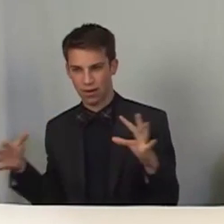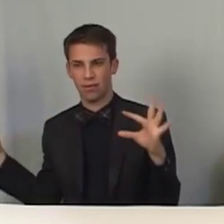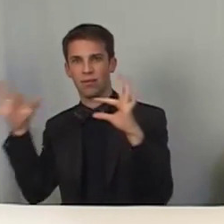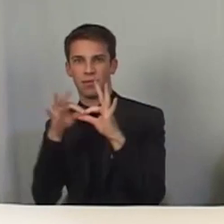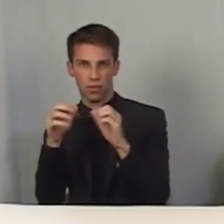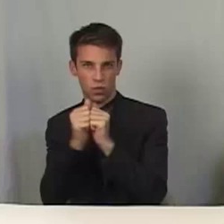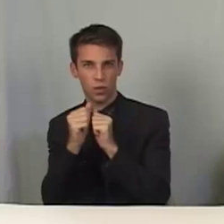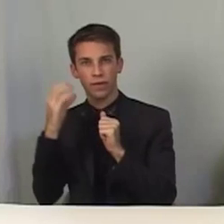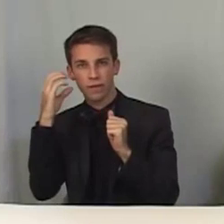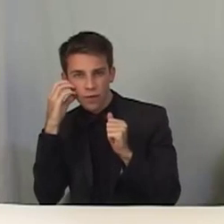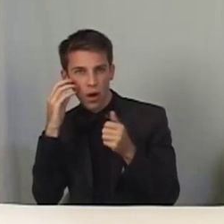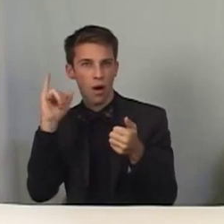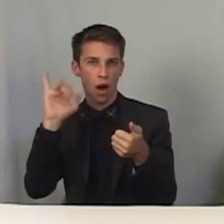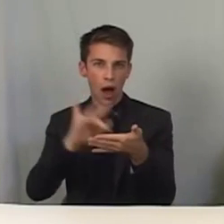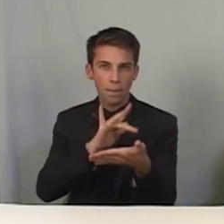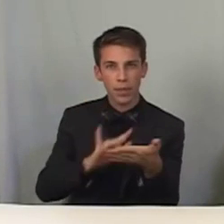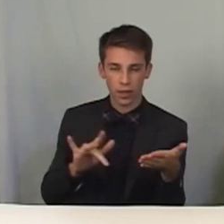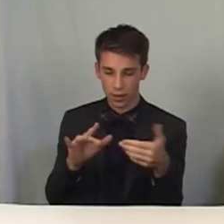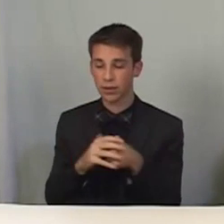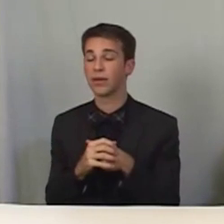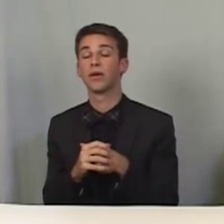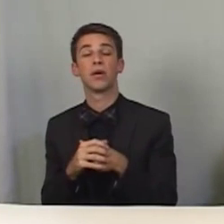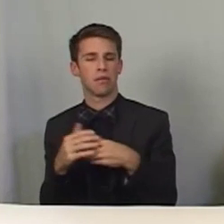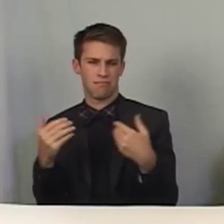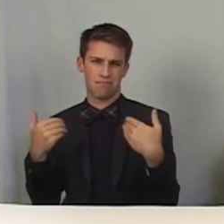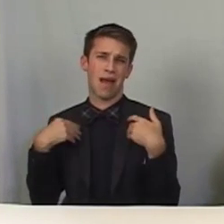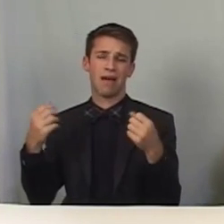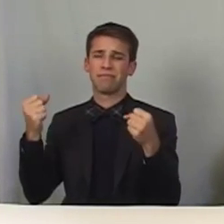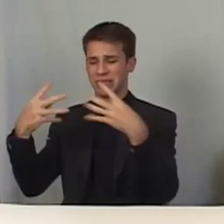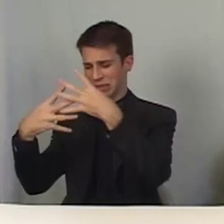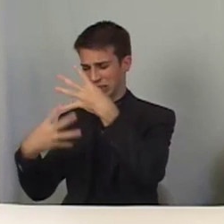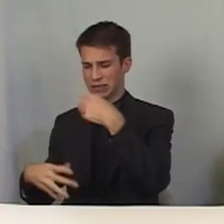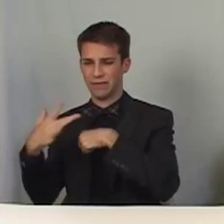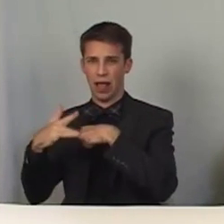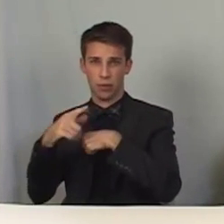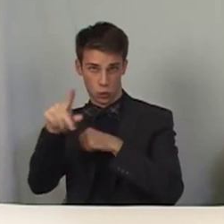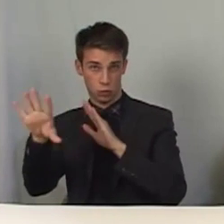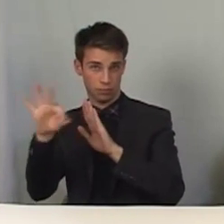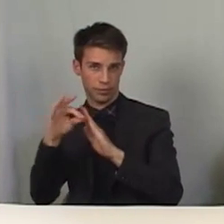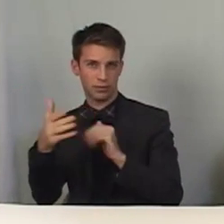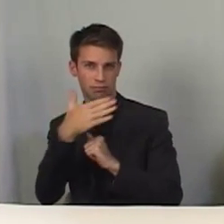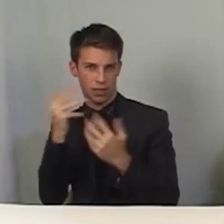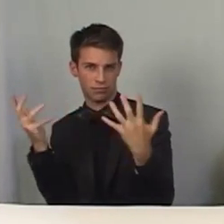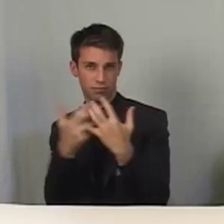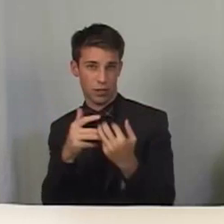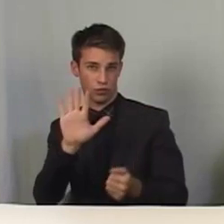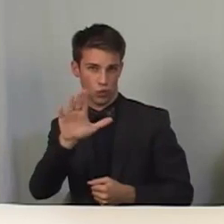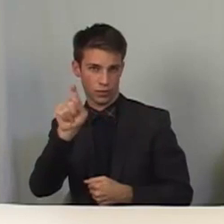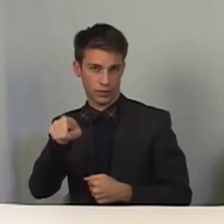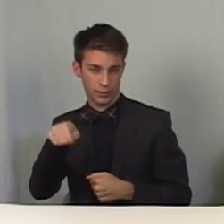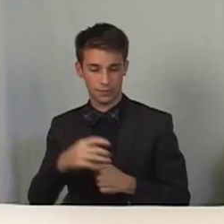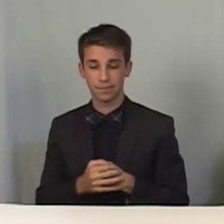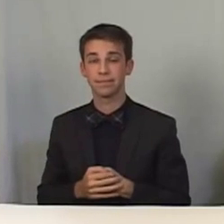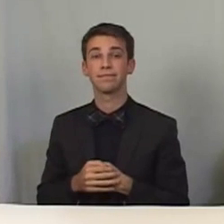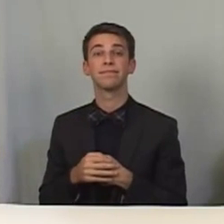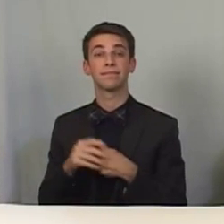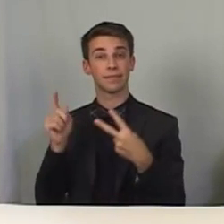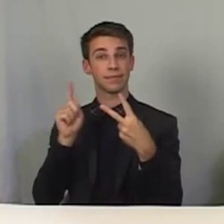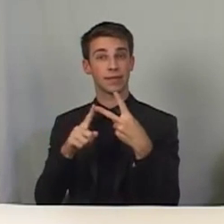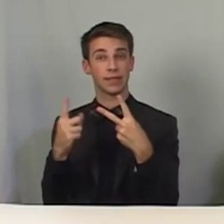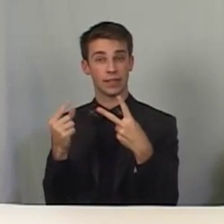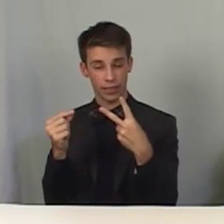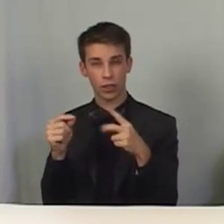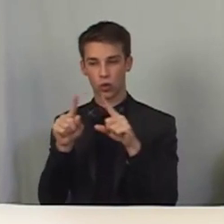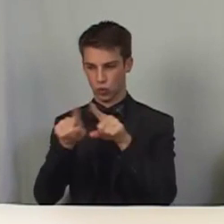You can choose from a variety of popular Bluetooth switches. Second is the device screen.